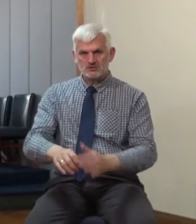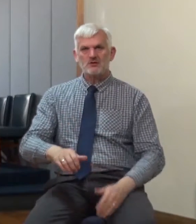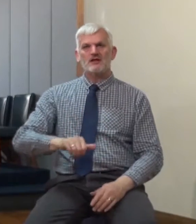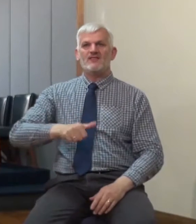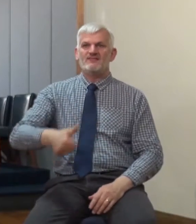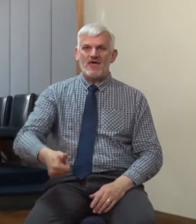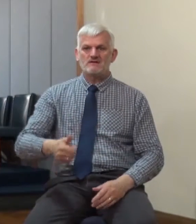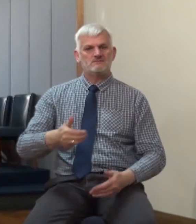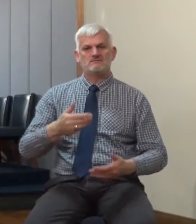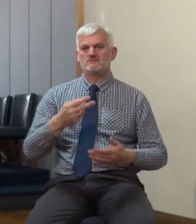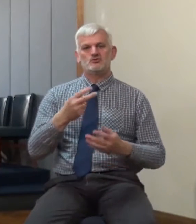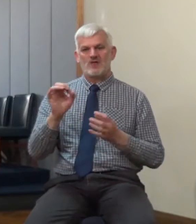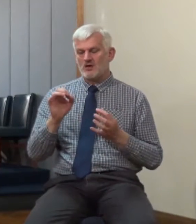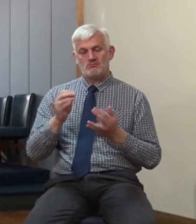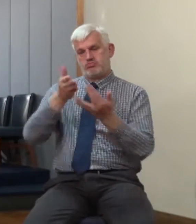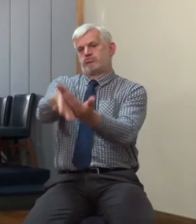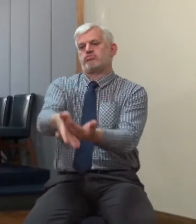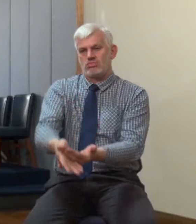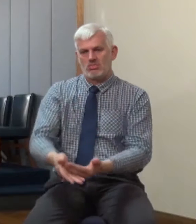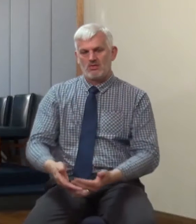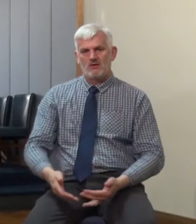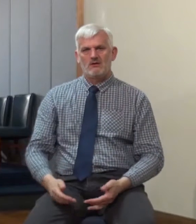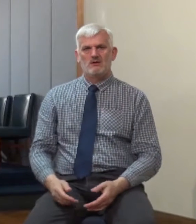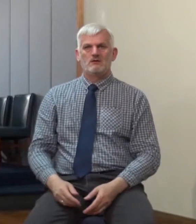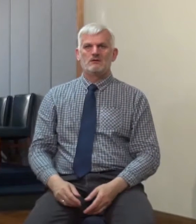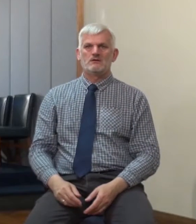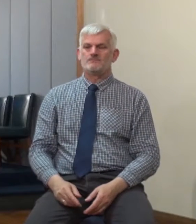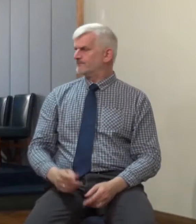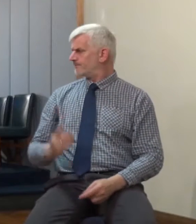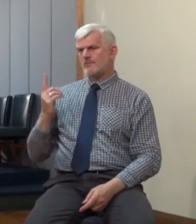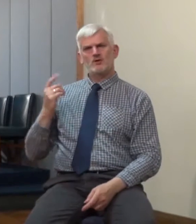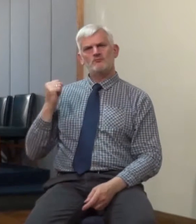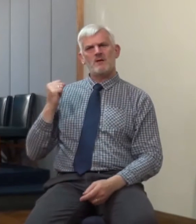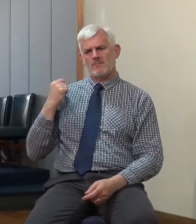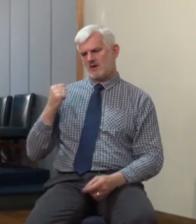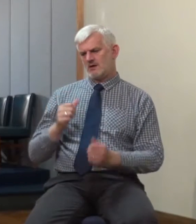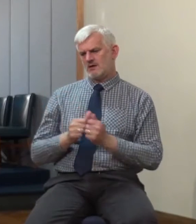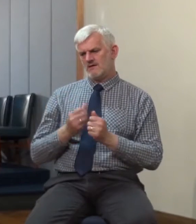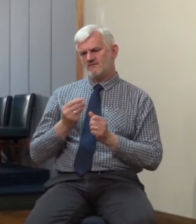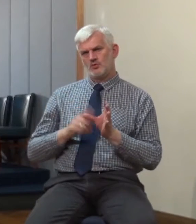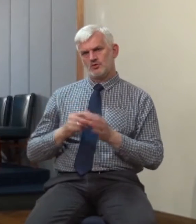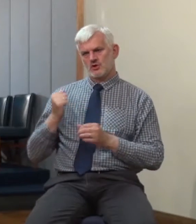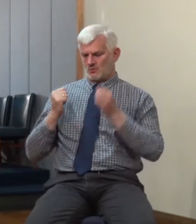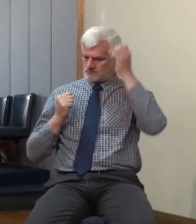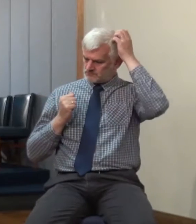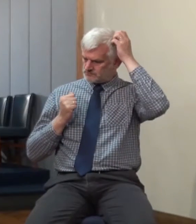I'd have set a watch. I'd have been more diligent. I remember some years ago, I'm going back to Norway, I was sitting having coffee with a